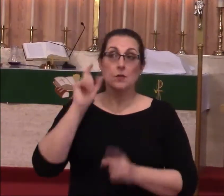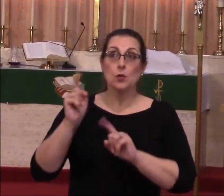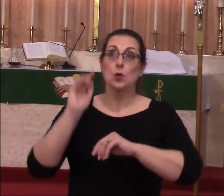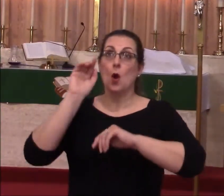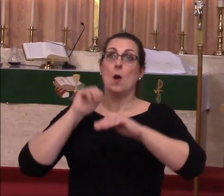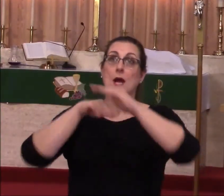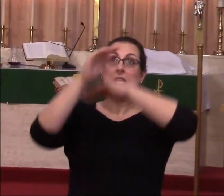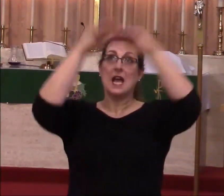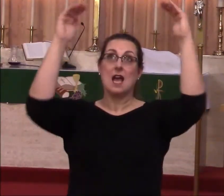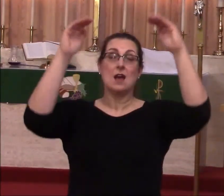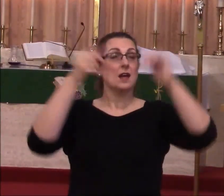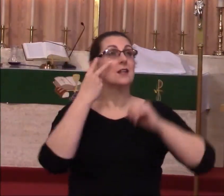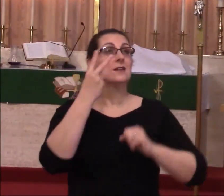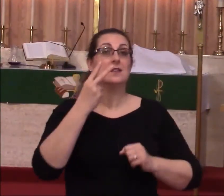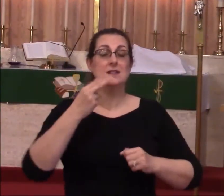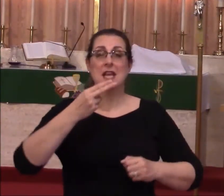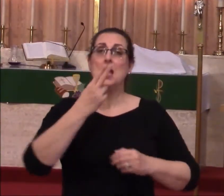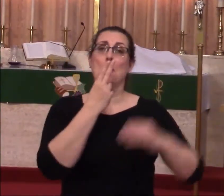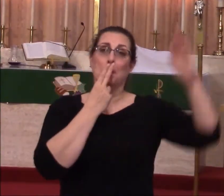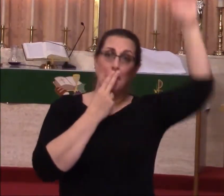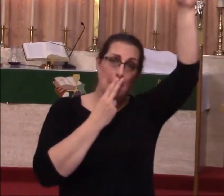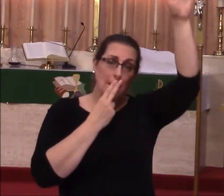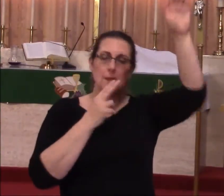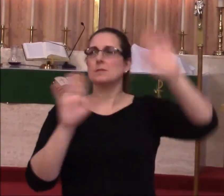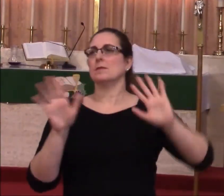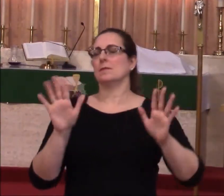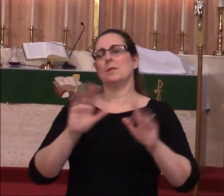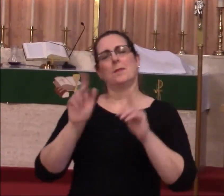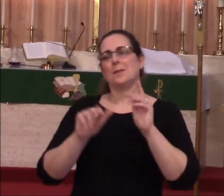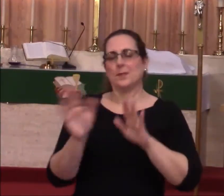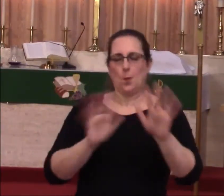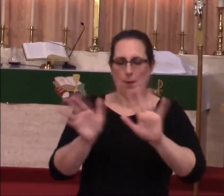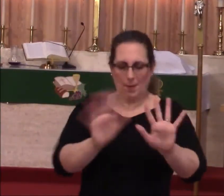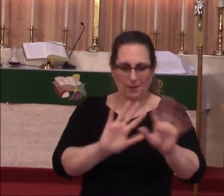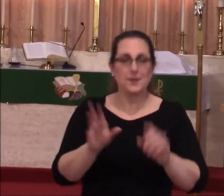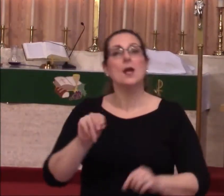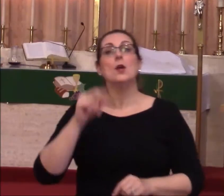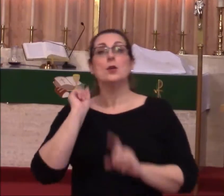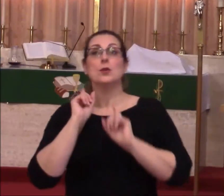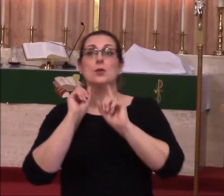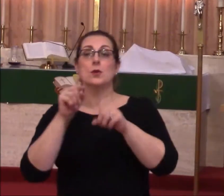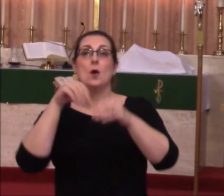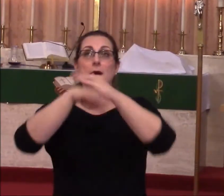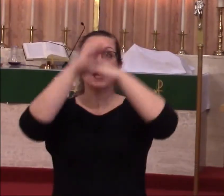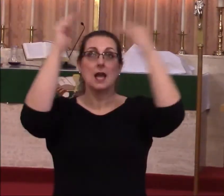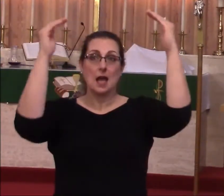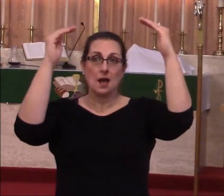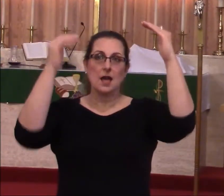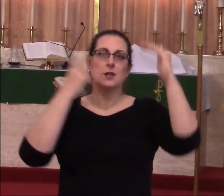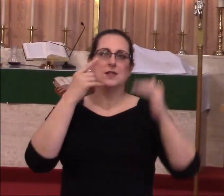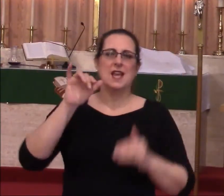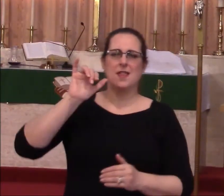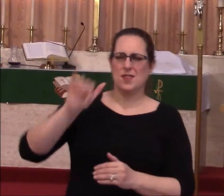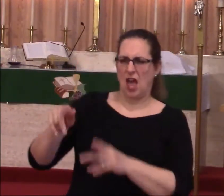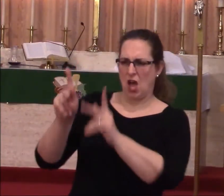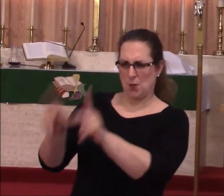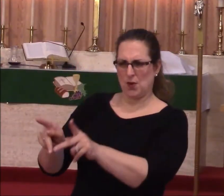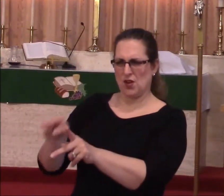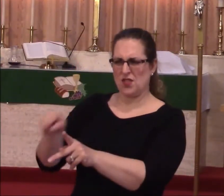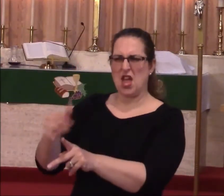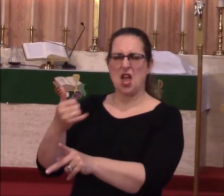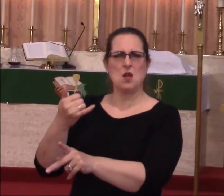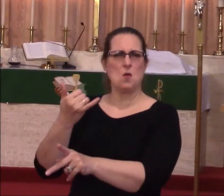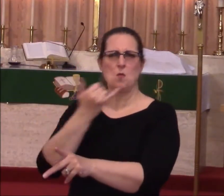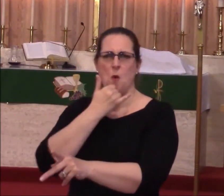heaven in Hitler's day, you're like, yay, Jesus loves everyone. Well, maybe not. But the thing is, you get in there, it's like, yay. But I'm talking about that person that's wronged you.